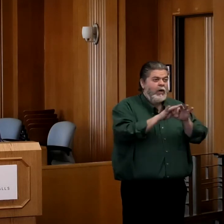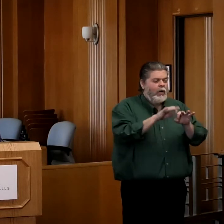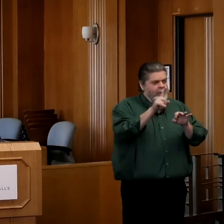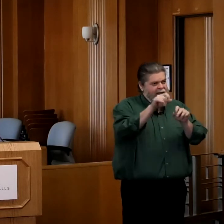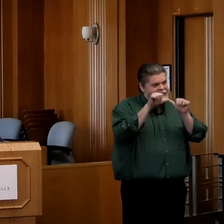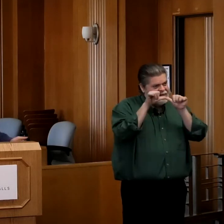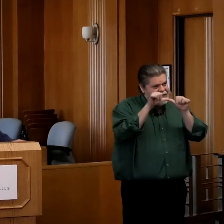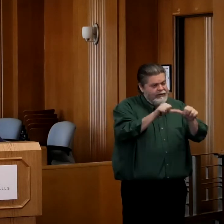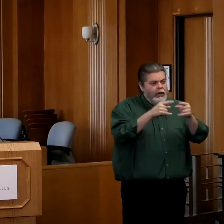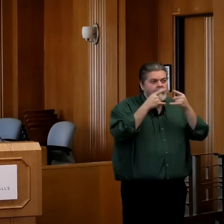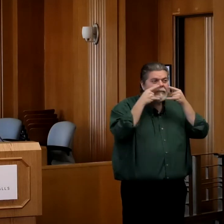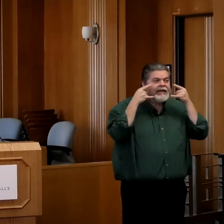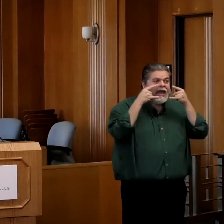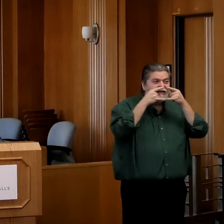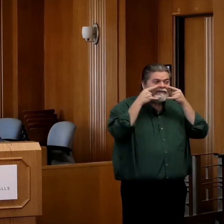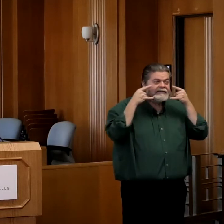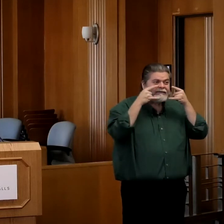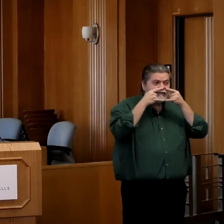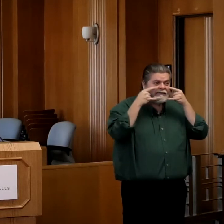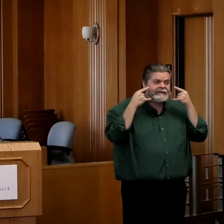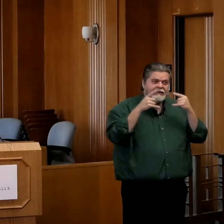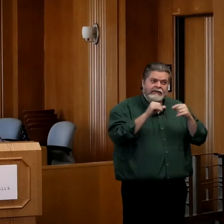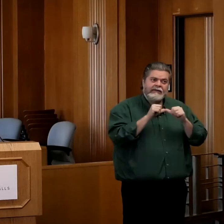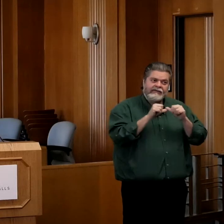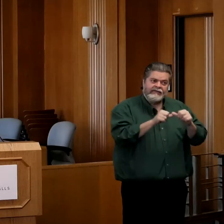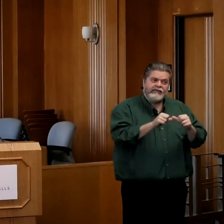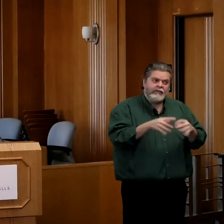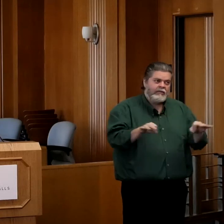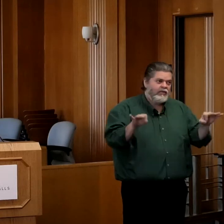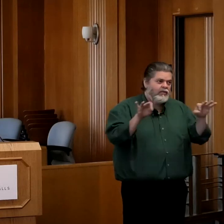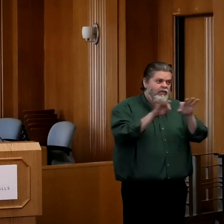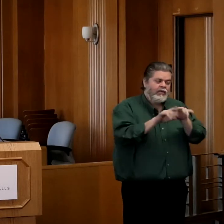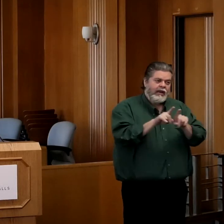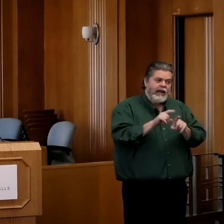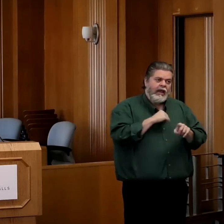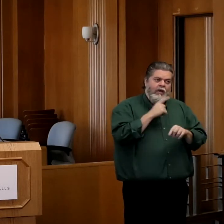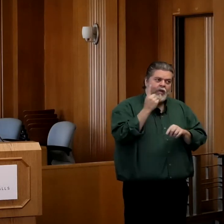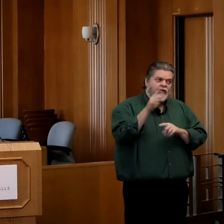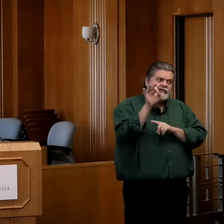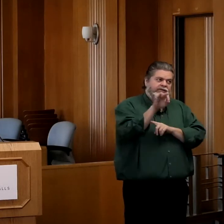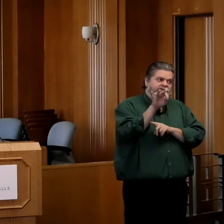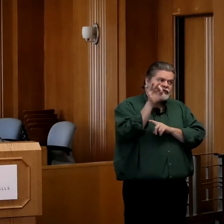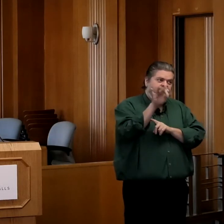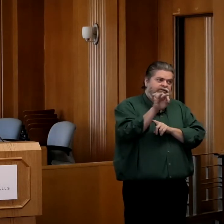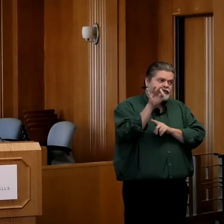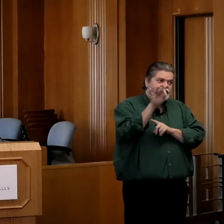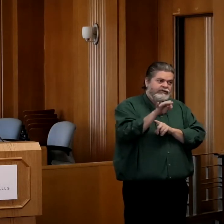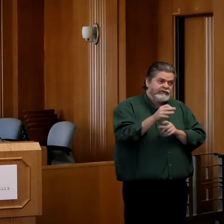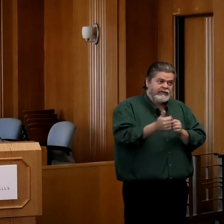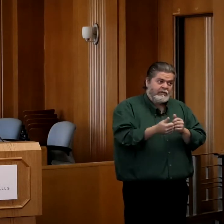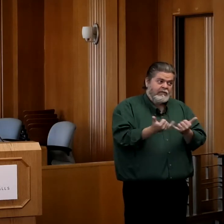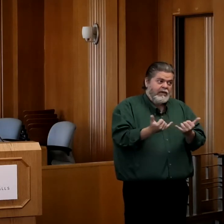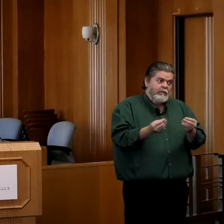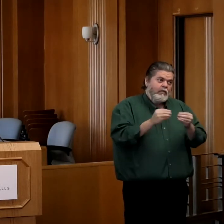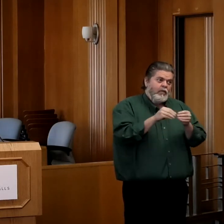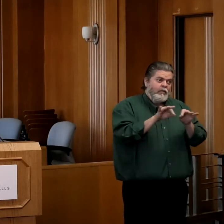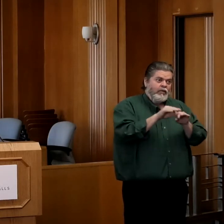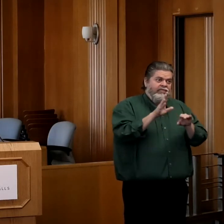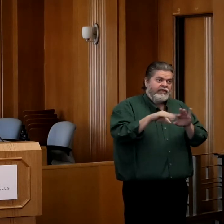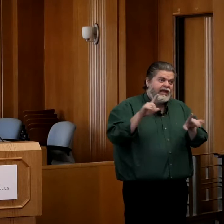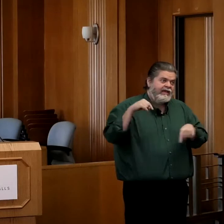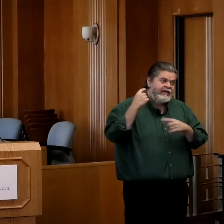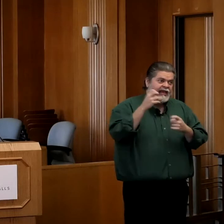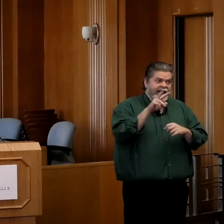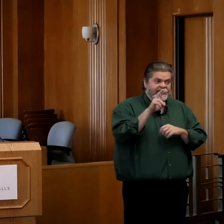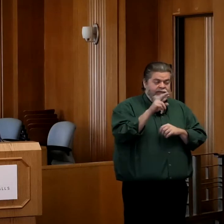other measures that you all know by now are just as important as they've always been, if not more important. So on